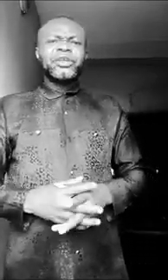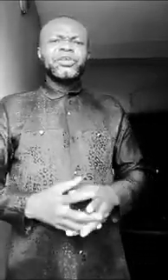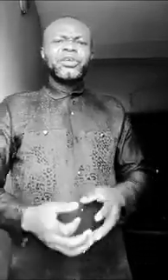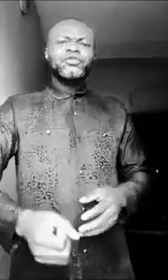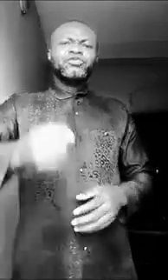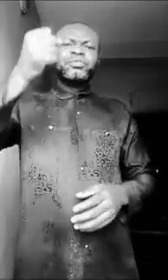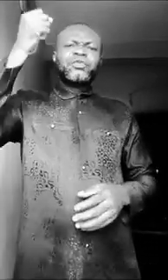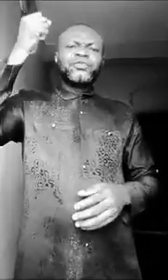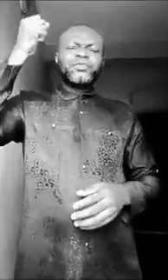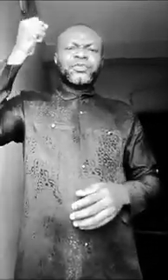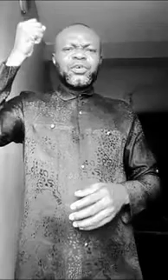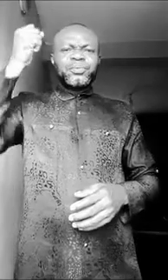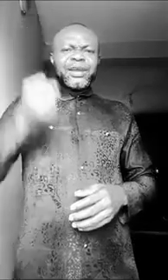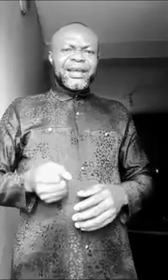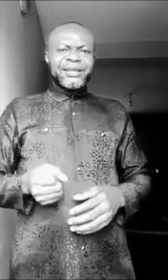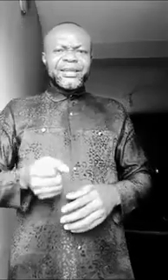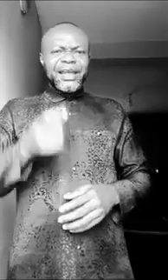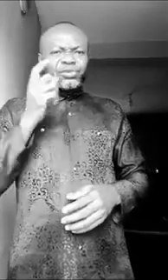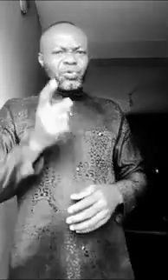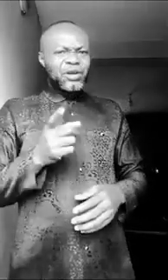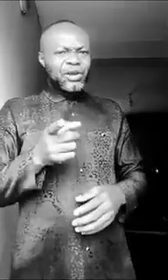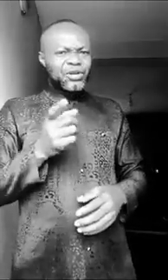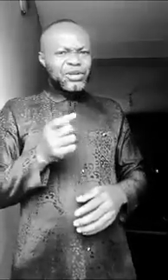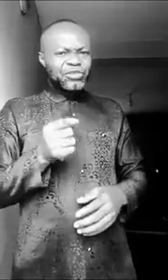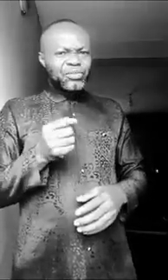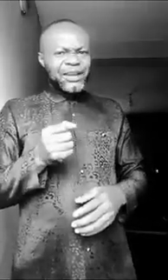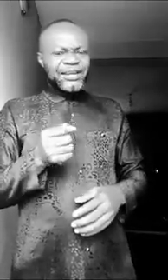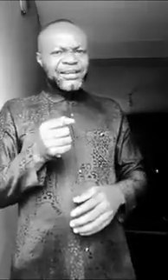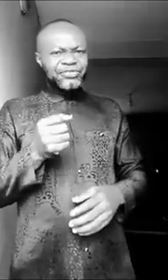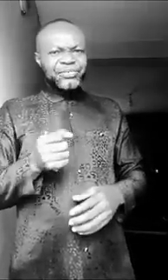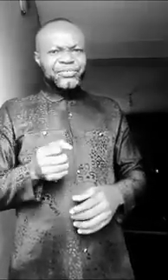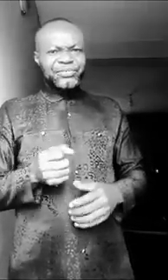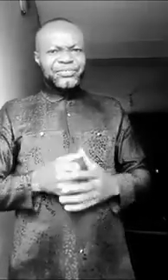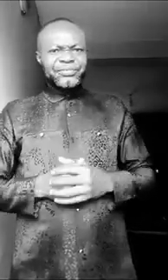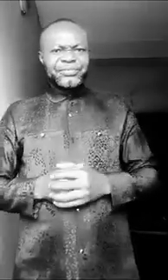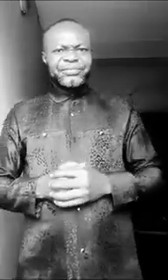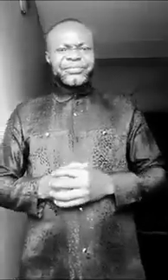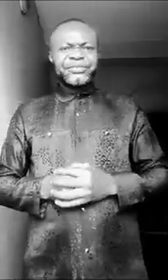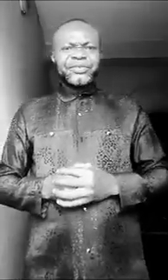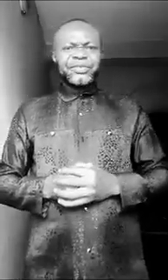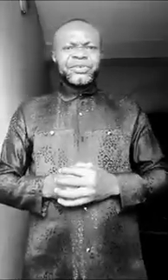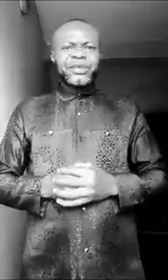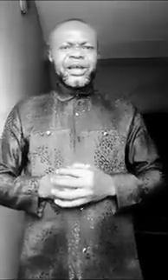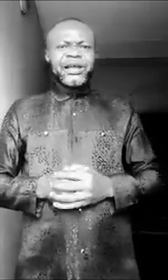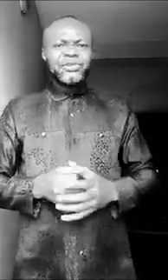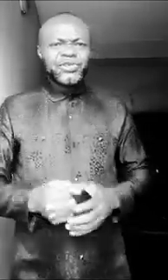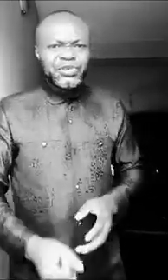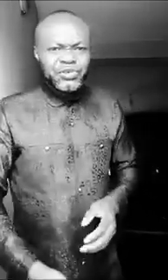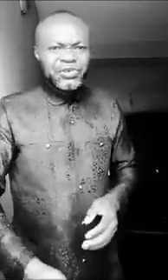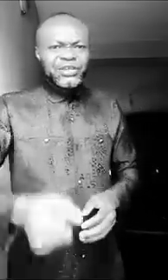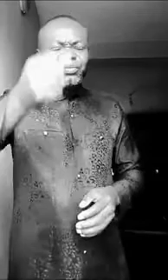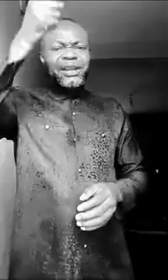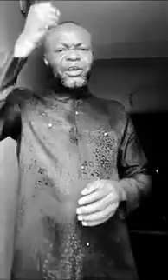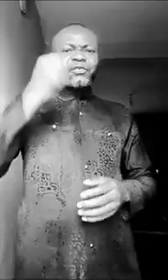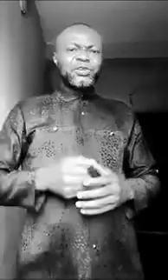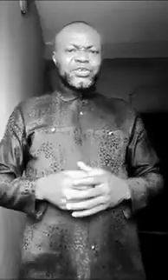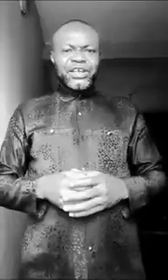If you dream of umbrella, are you the one that holding that umbrella in the dream? And you still use that umbrella and cover yourself.